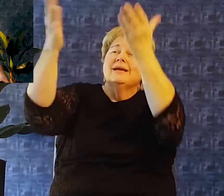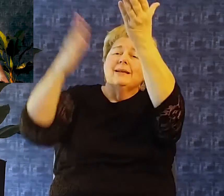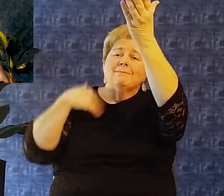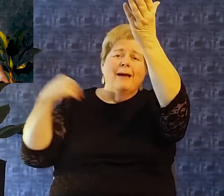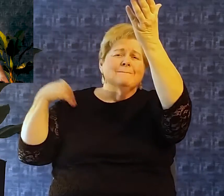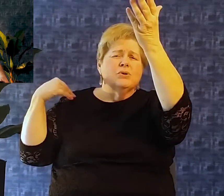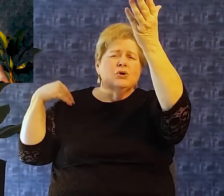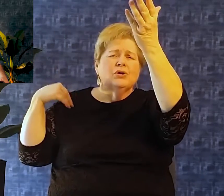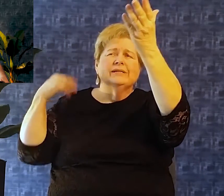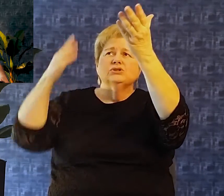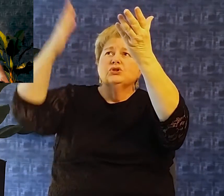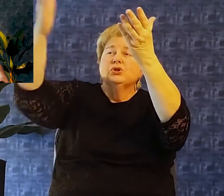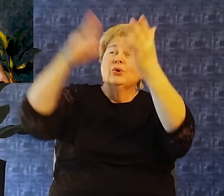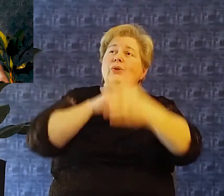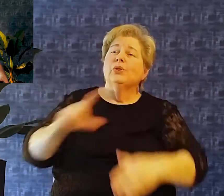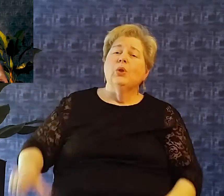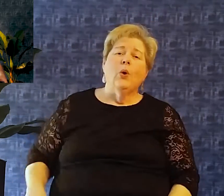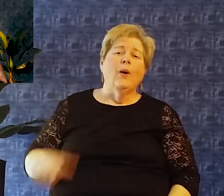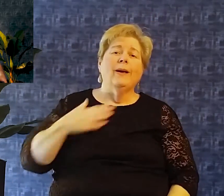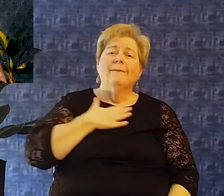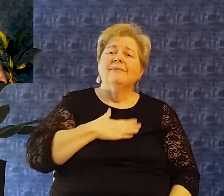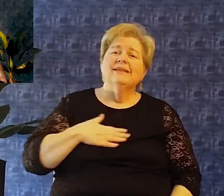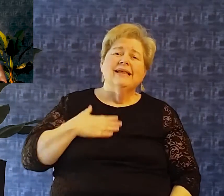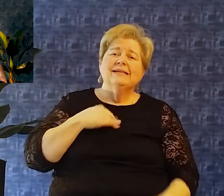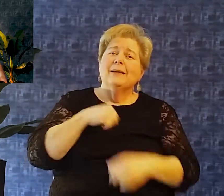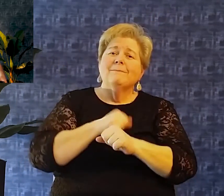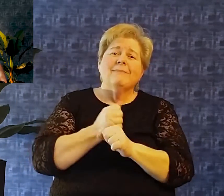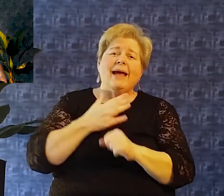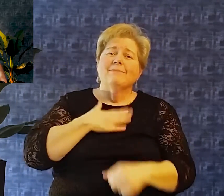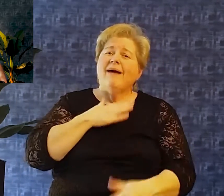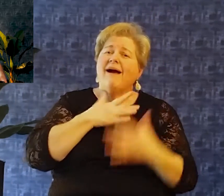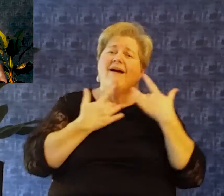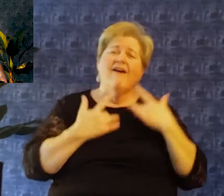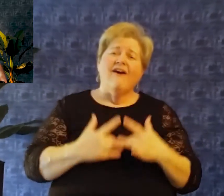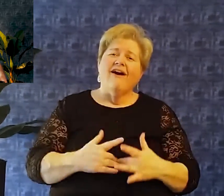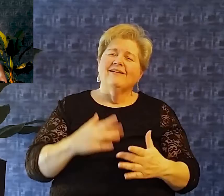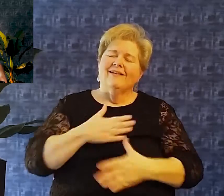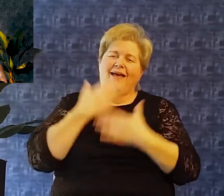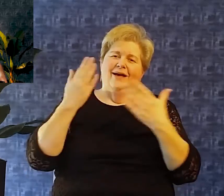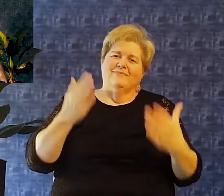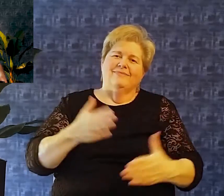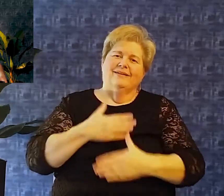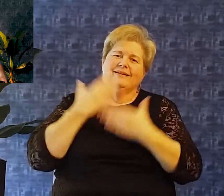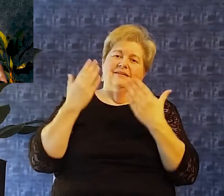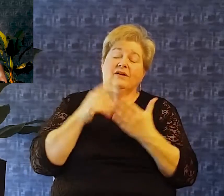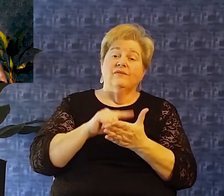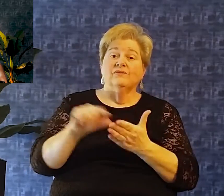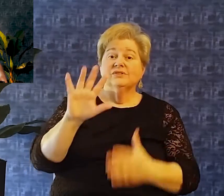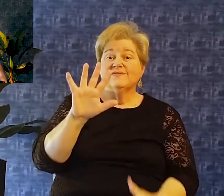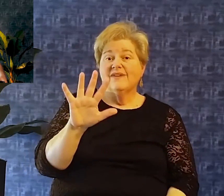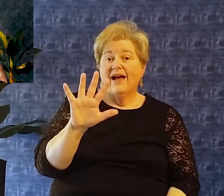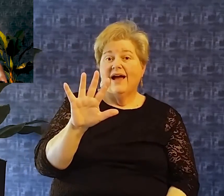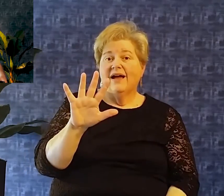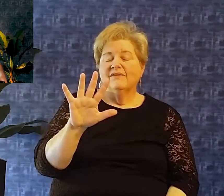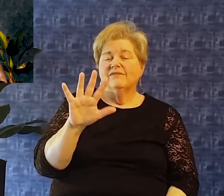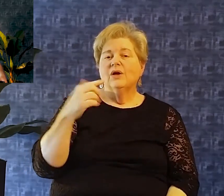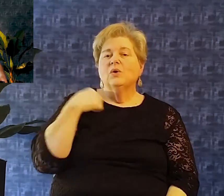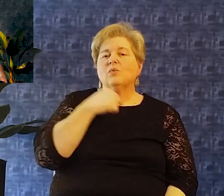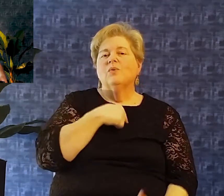Verse five. have this this uh bold statement that david understood that god was Gracious and he